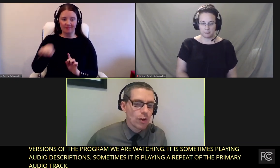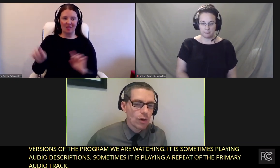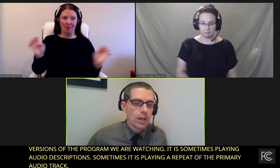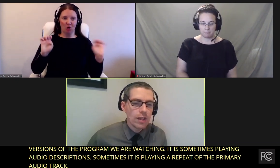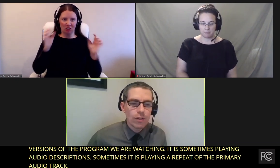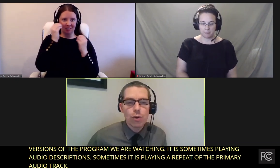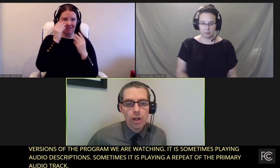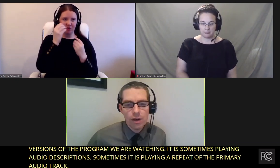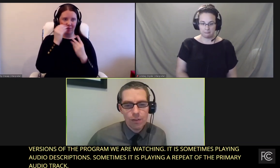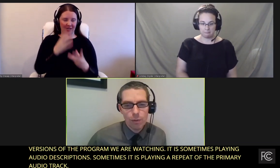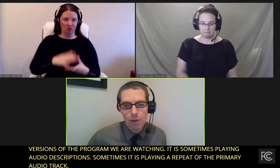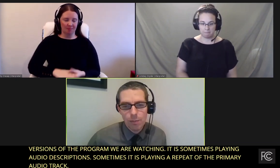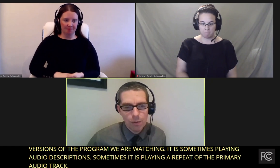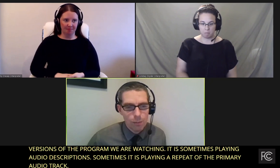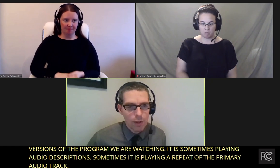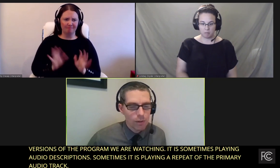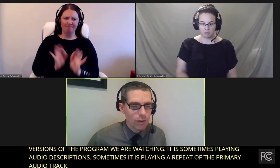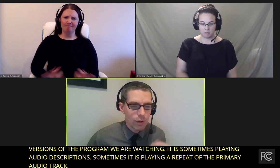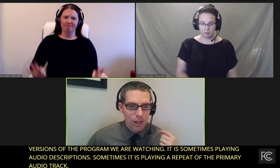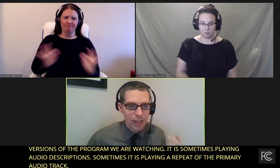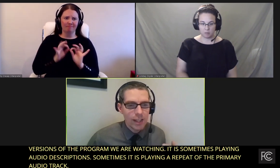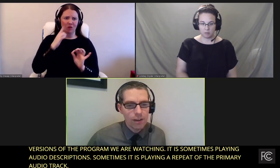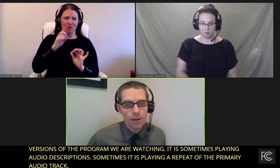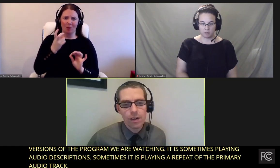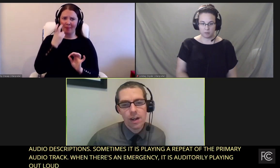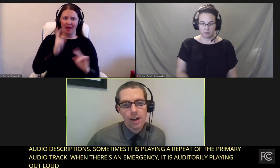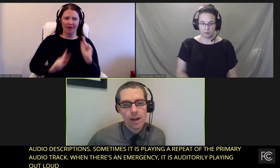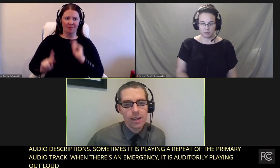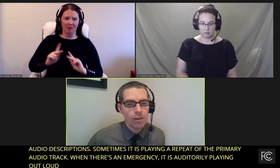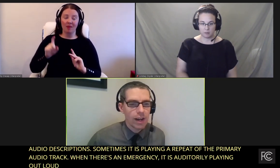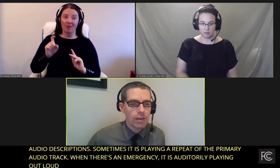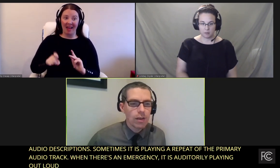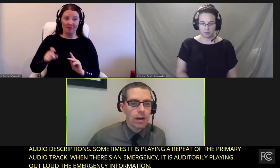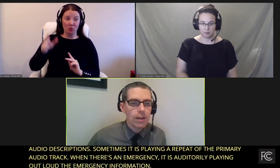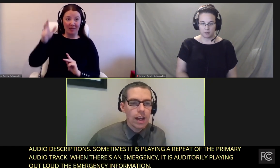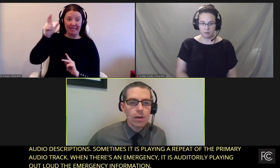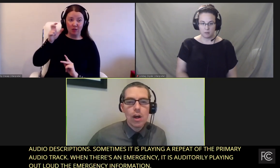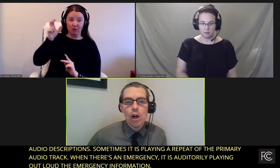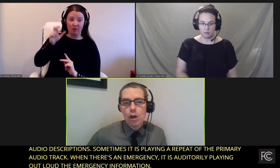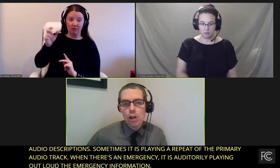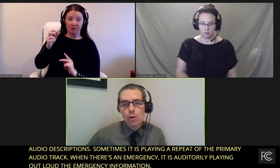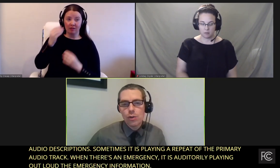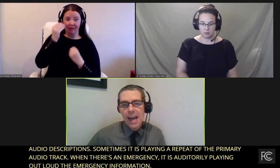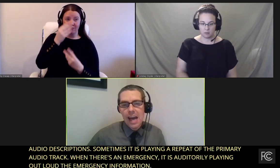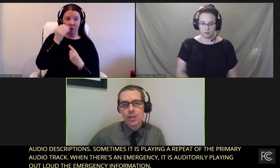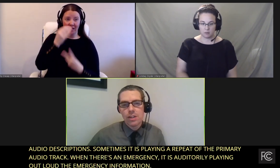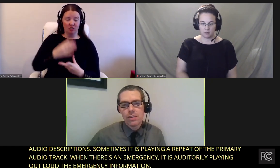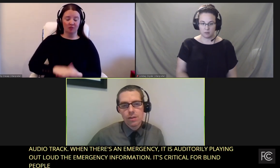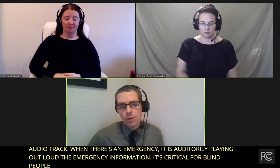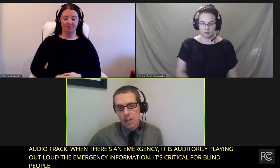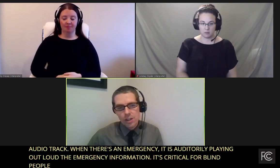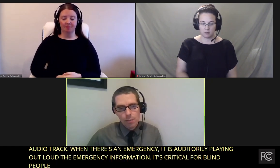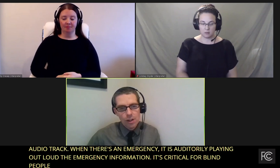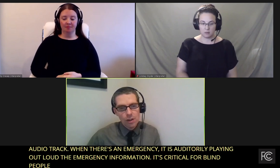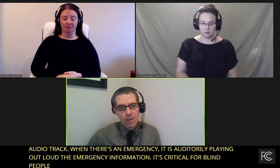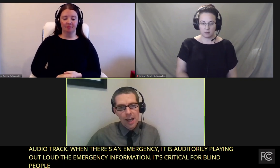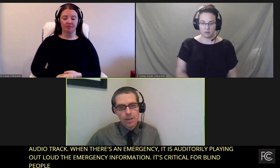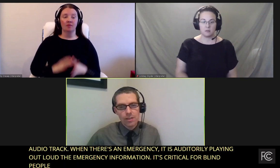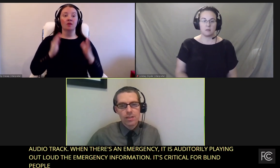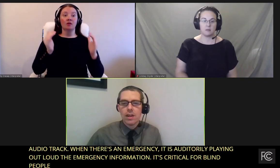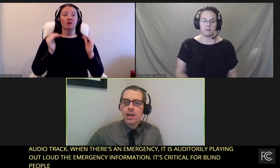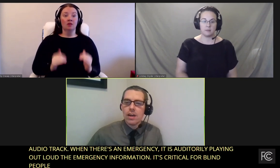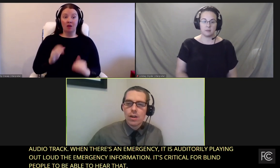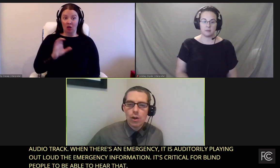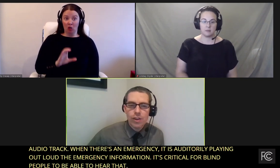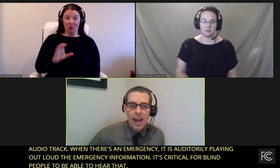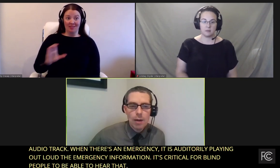So, it's critical for blind people to be able to hear that. Now, closed captions, we're going to jump to closed